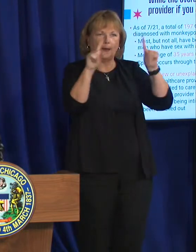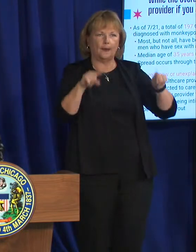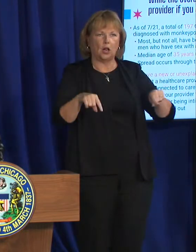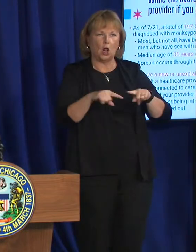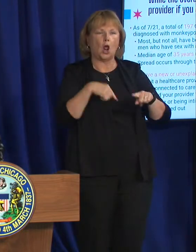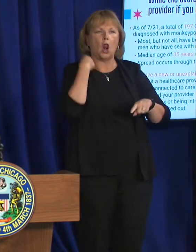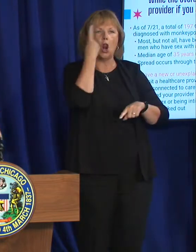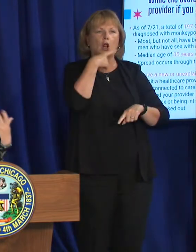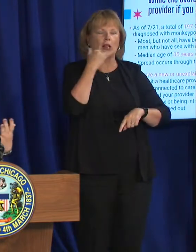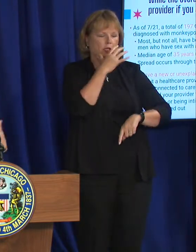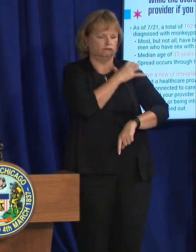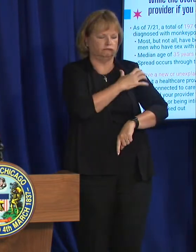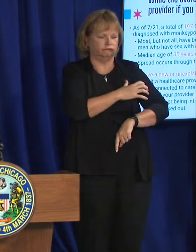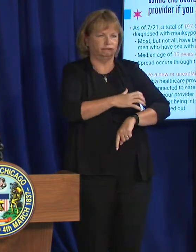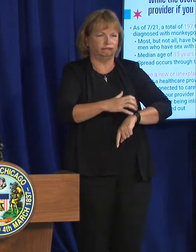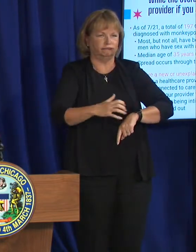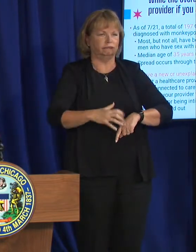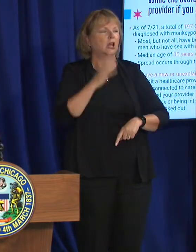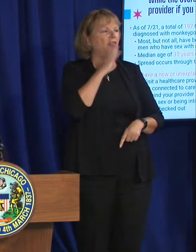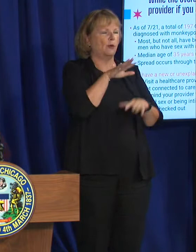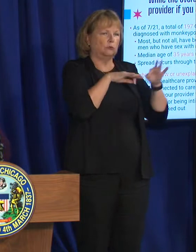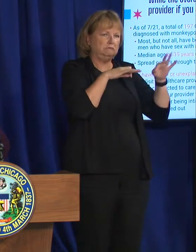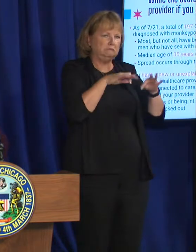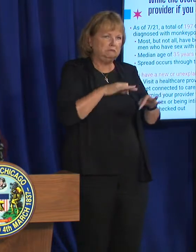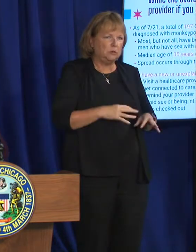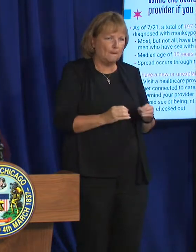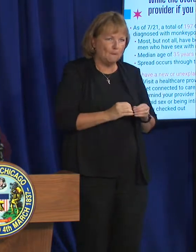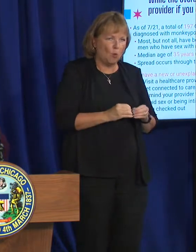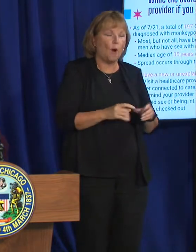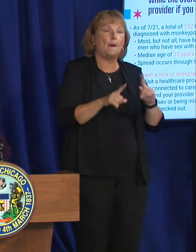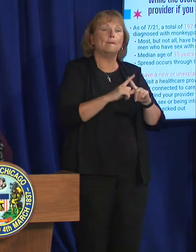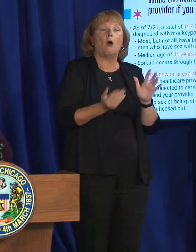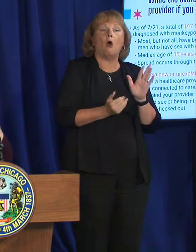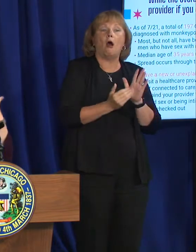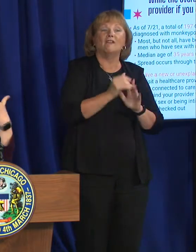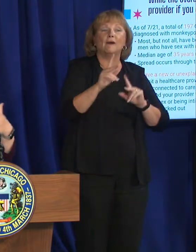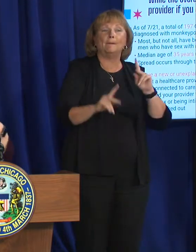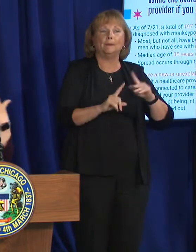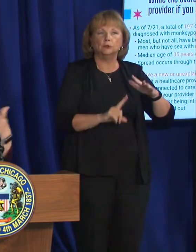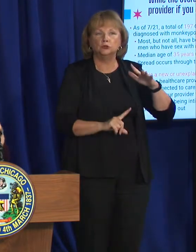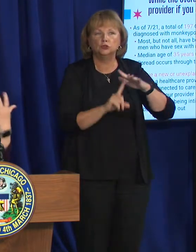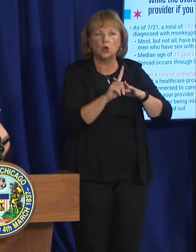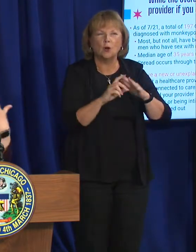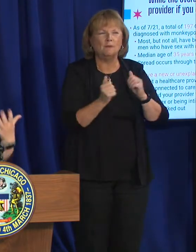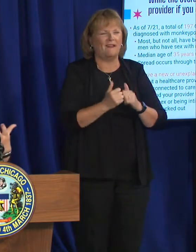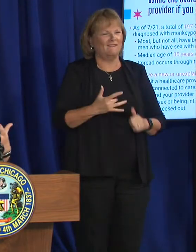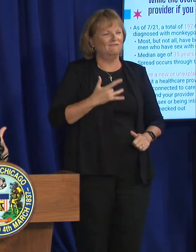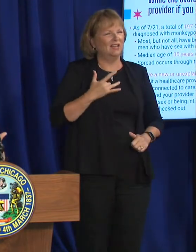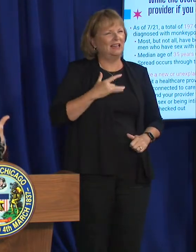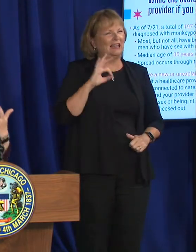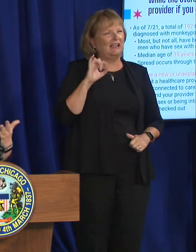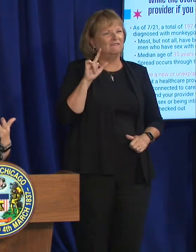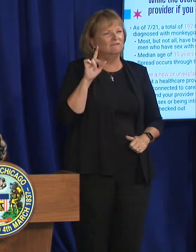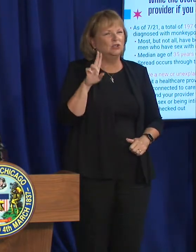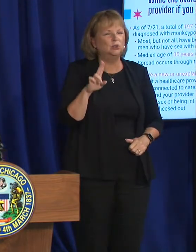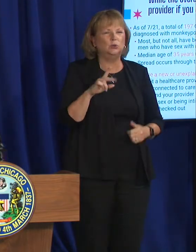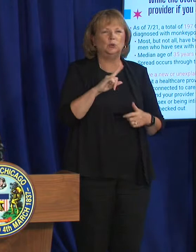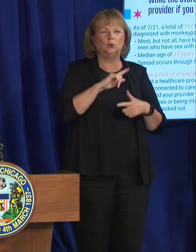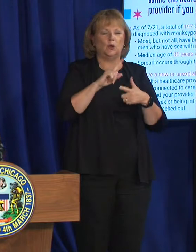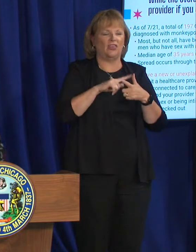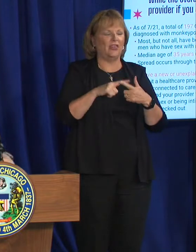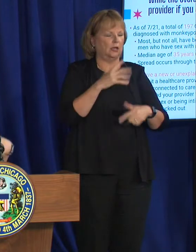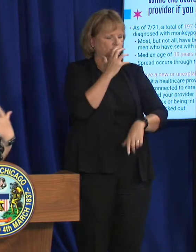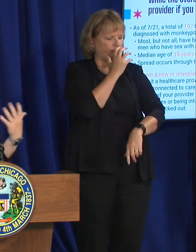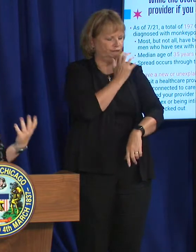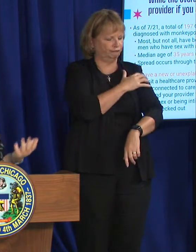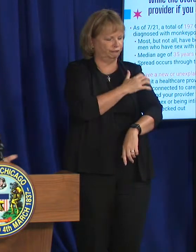can look like. You'll hear a little more from the clinicians. But often people are presenting with flu-like symptoms, and then these